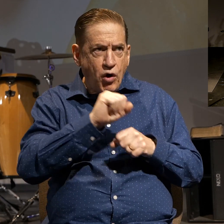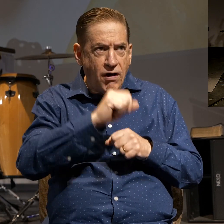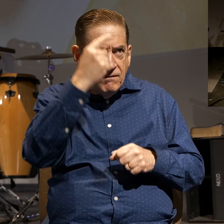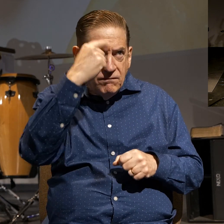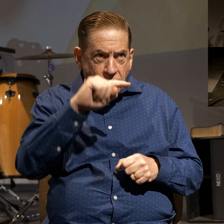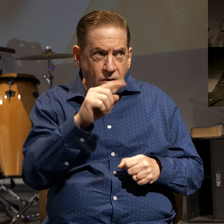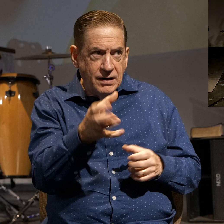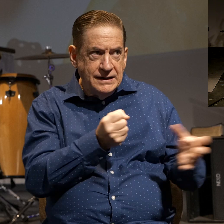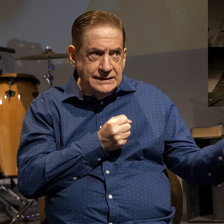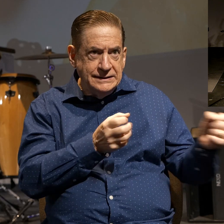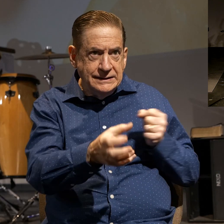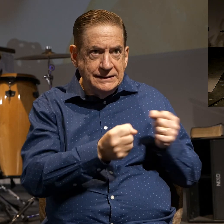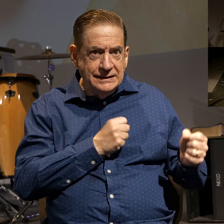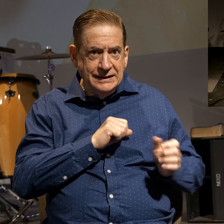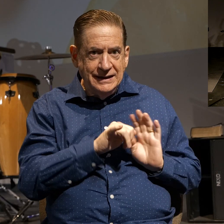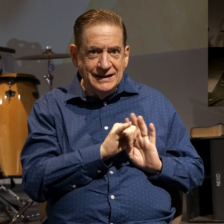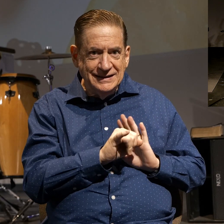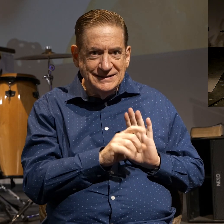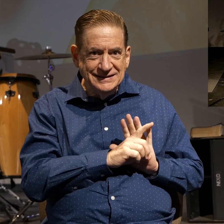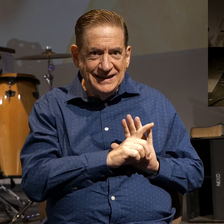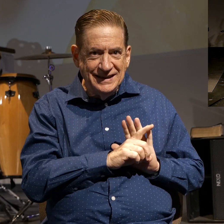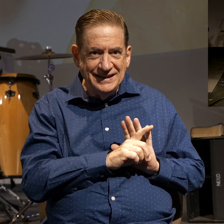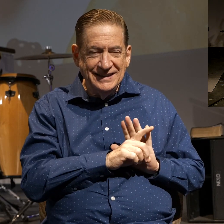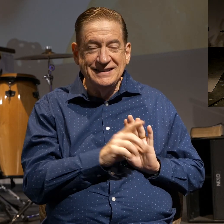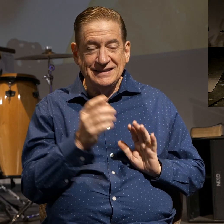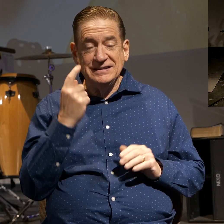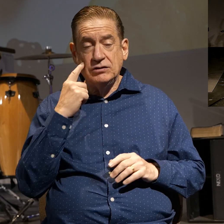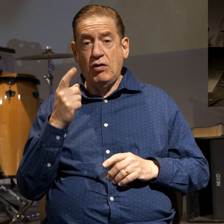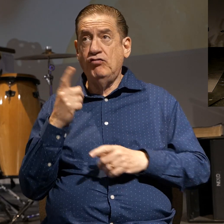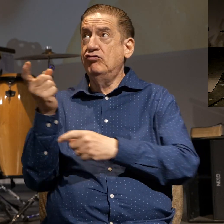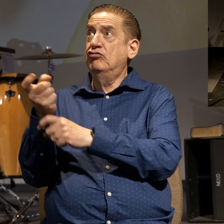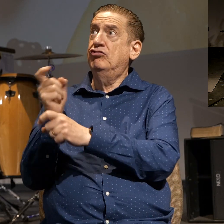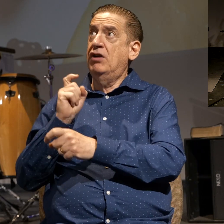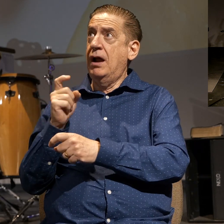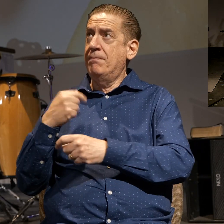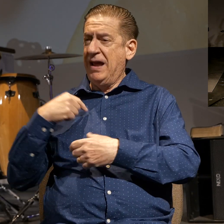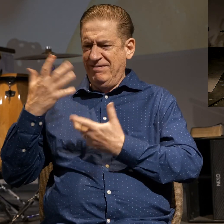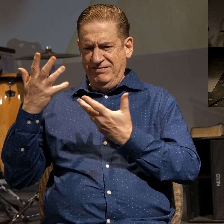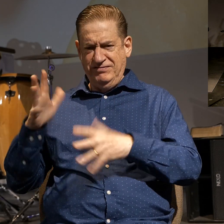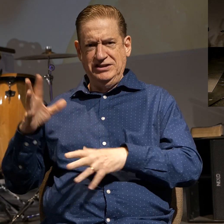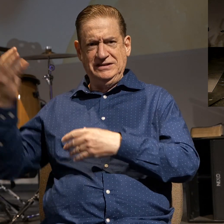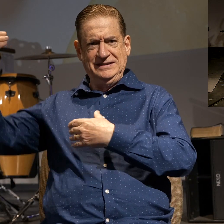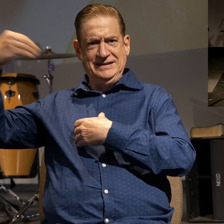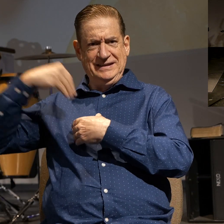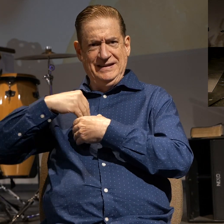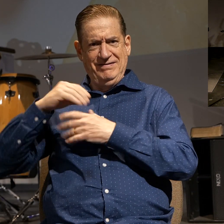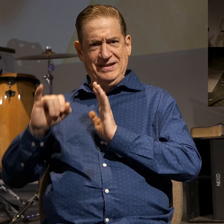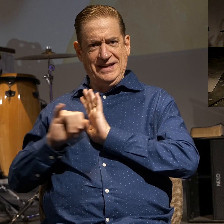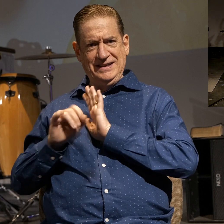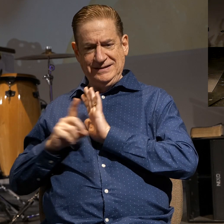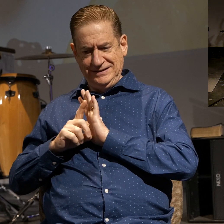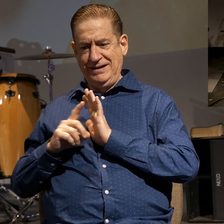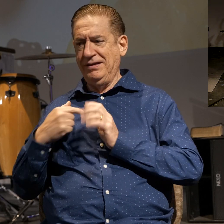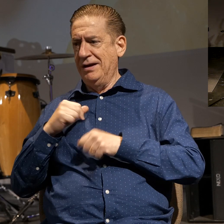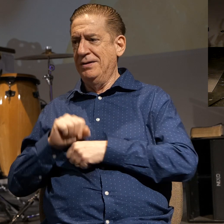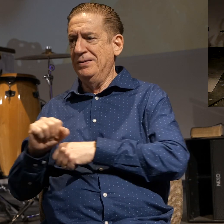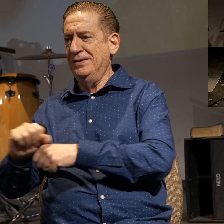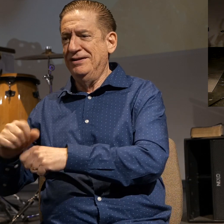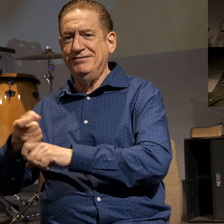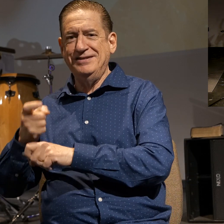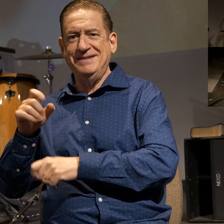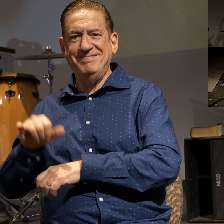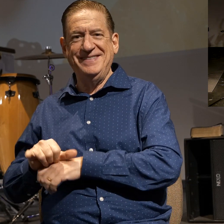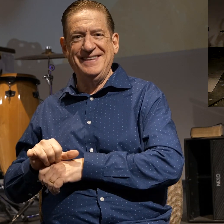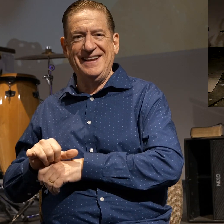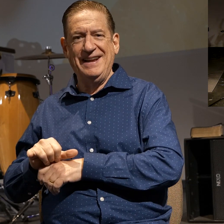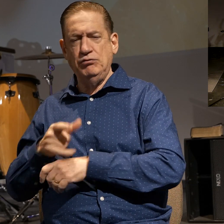Spirit is working from your identity. That's God-centeredness. It is an overflow of an inner fullness. It is a fullness of glory. You